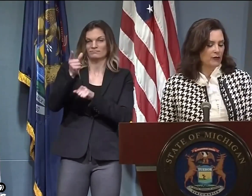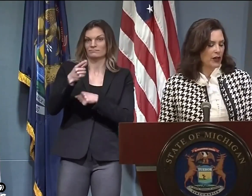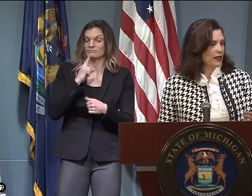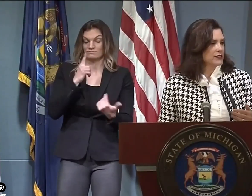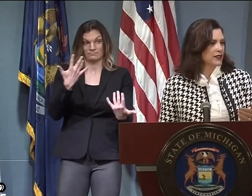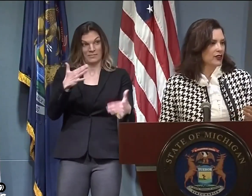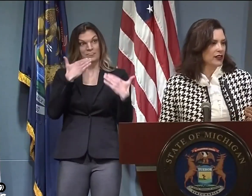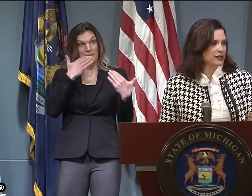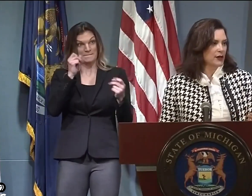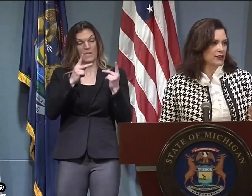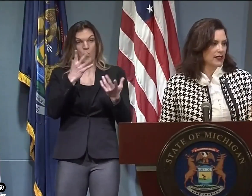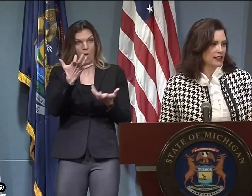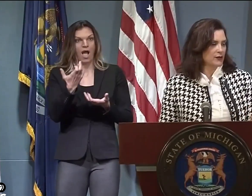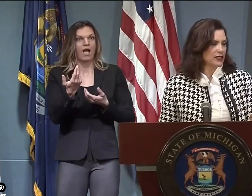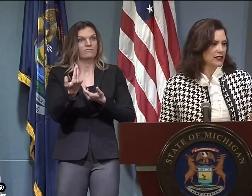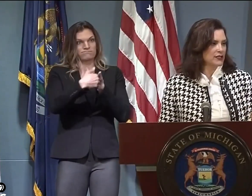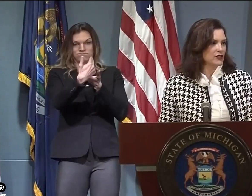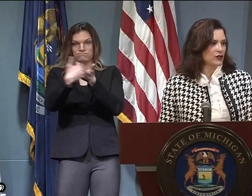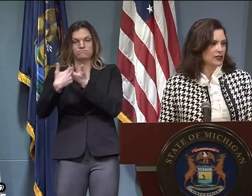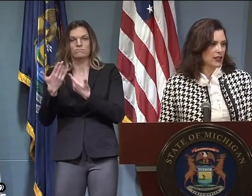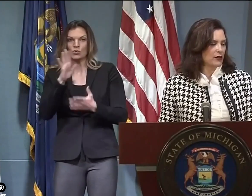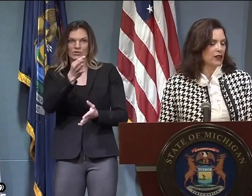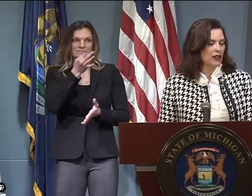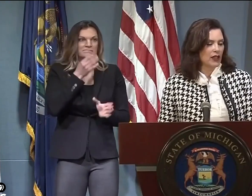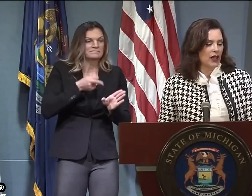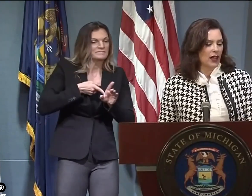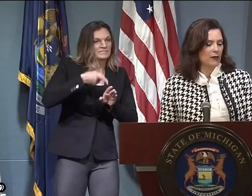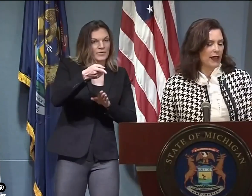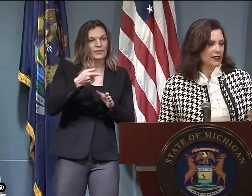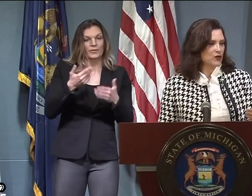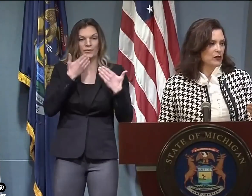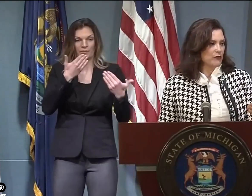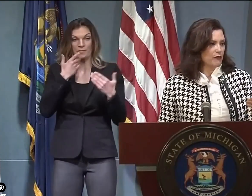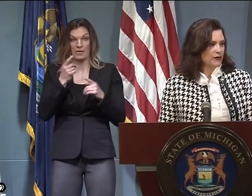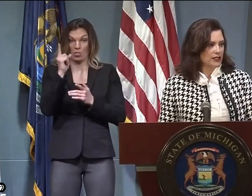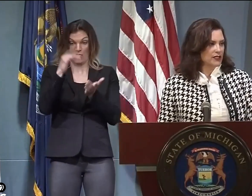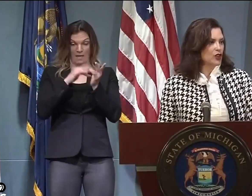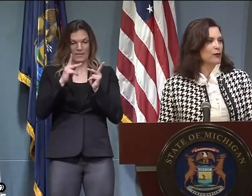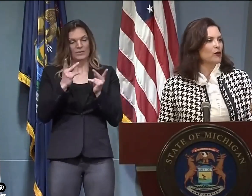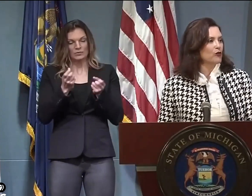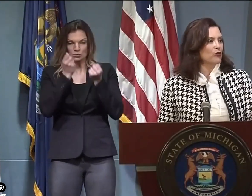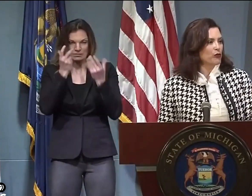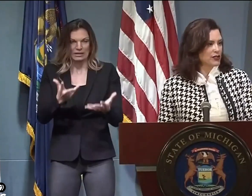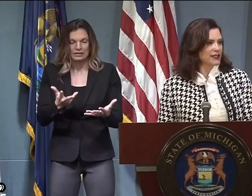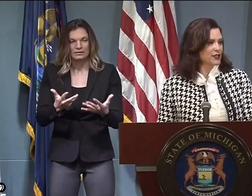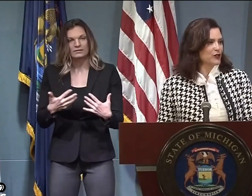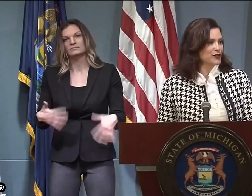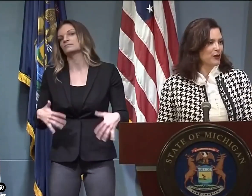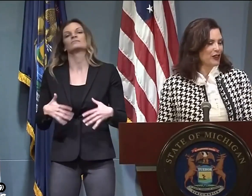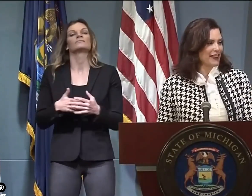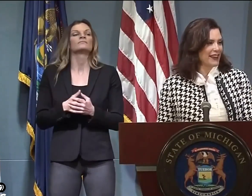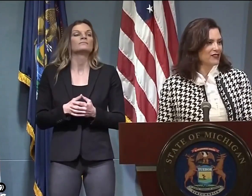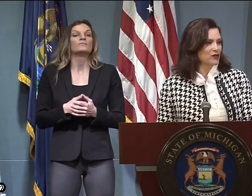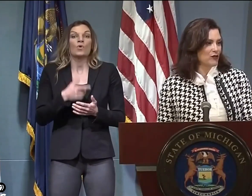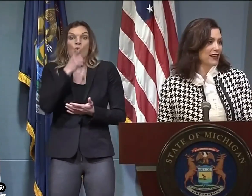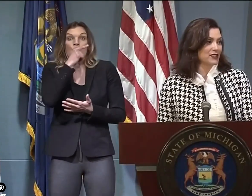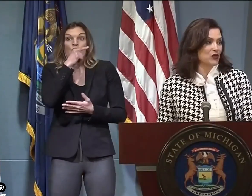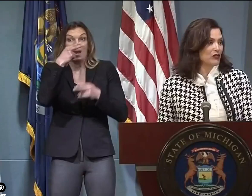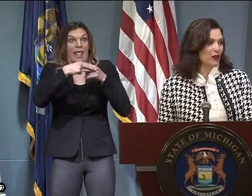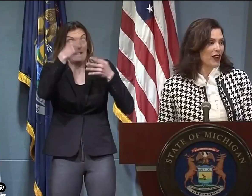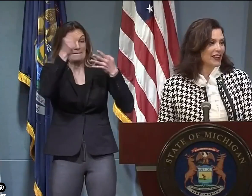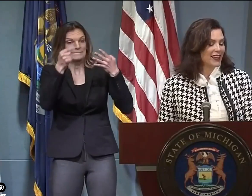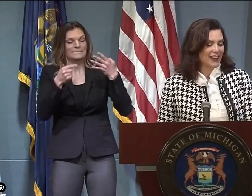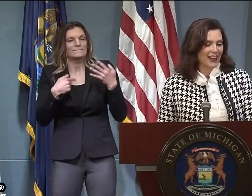great thing that we've got so many people that bring different experience and expertise to the table. As we determine